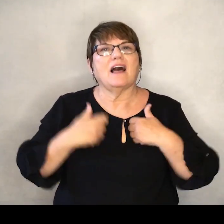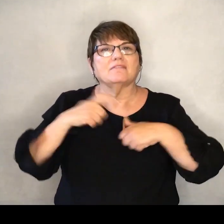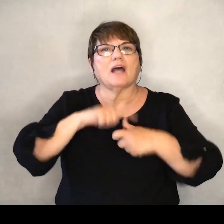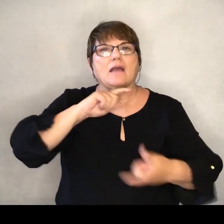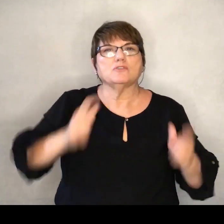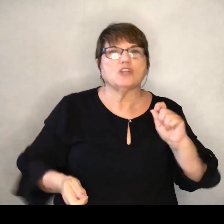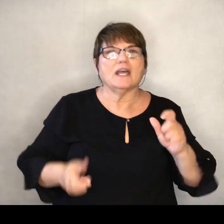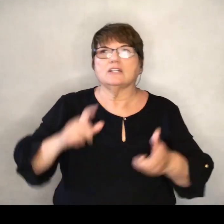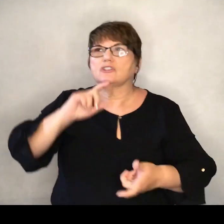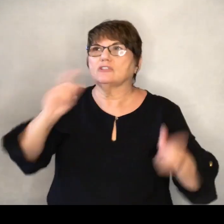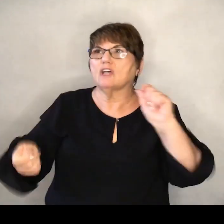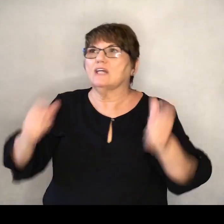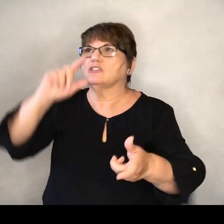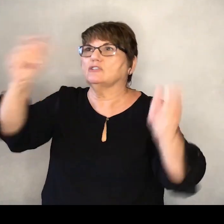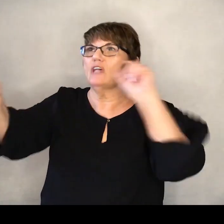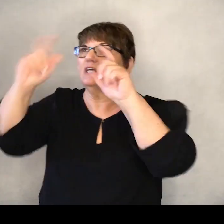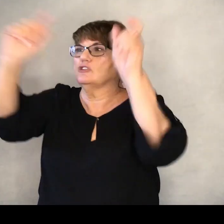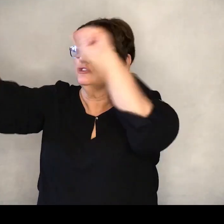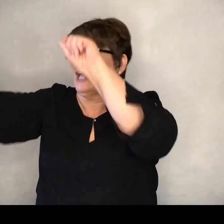and evolving.